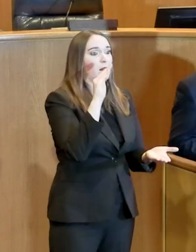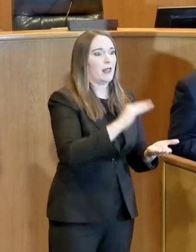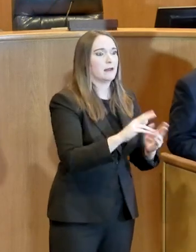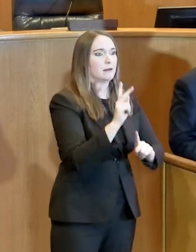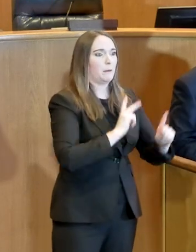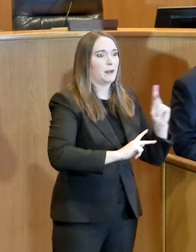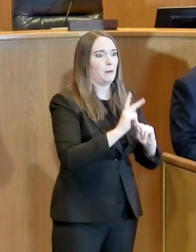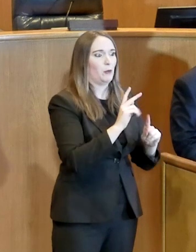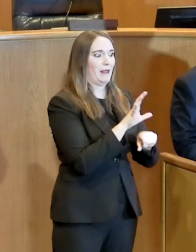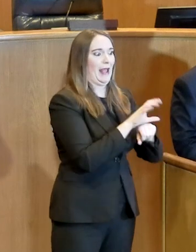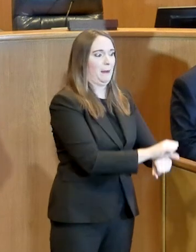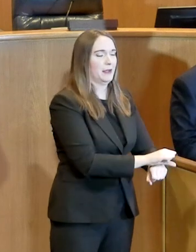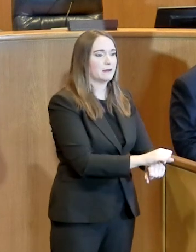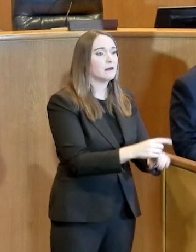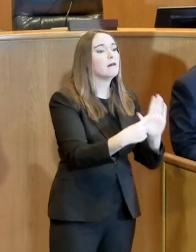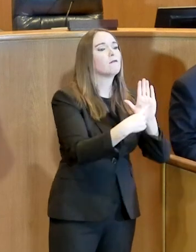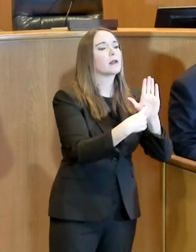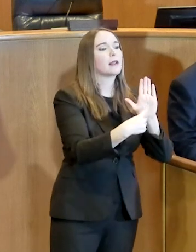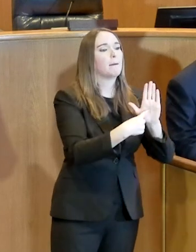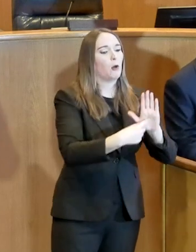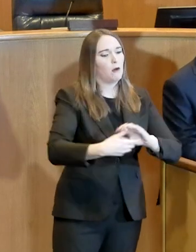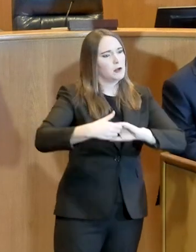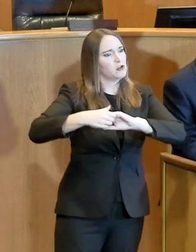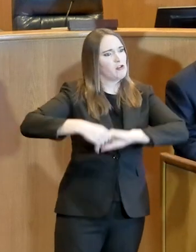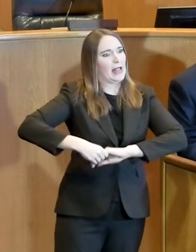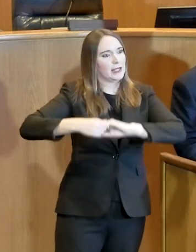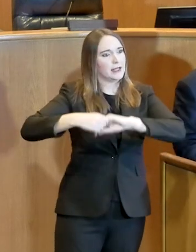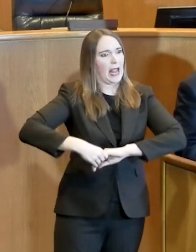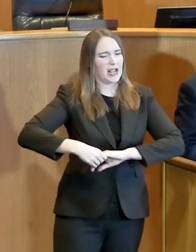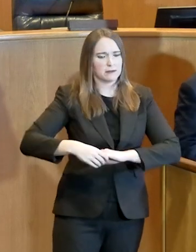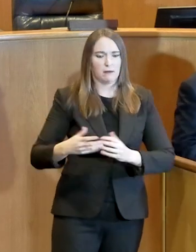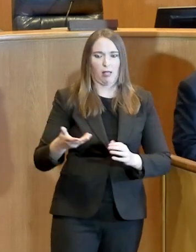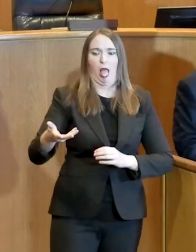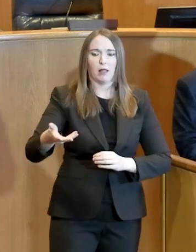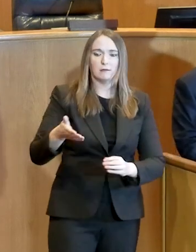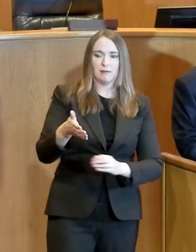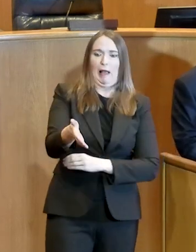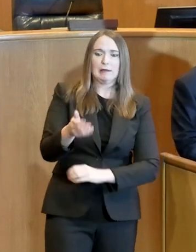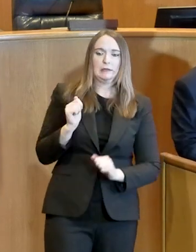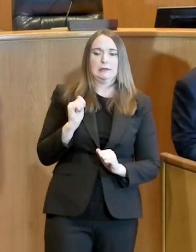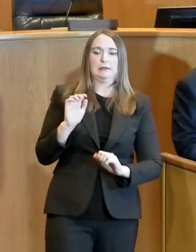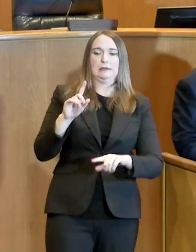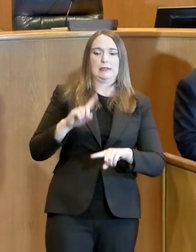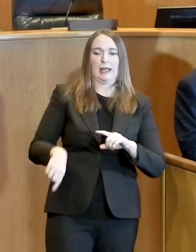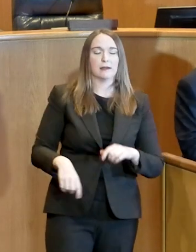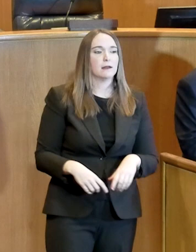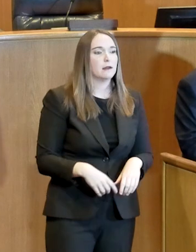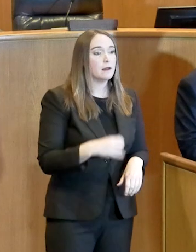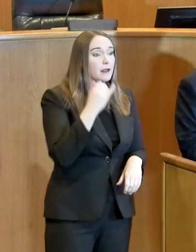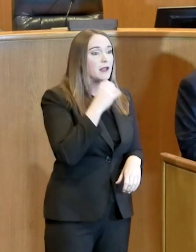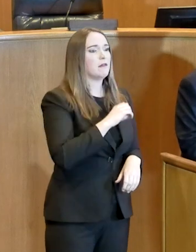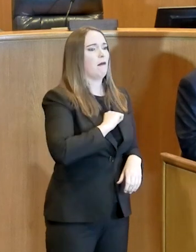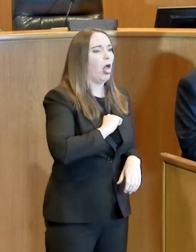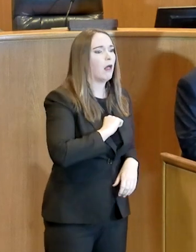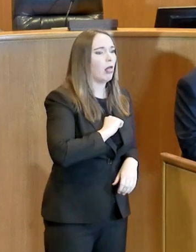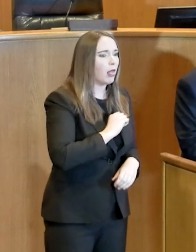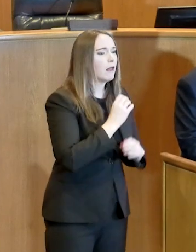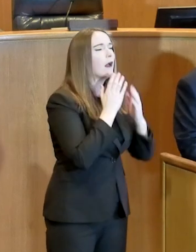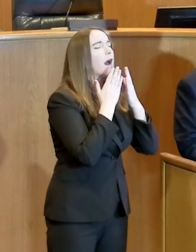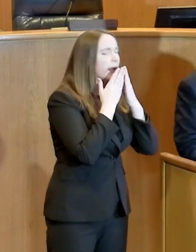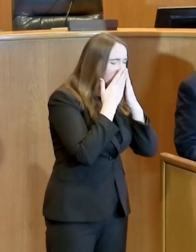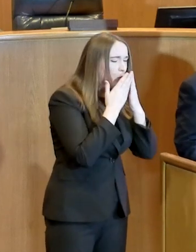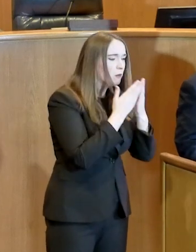hands. We've got to be sure that we avoid sneezing and coughing there to expose. We've got to